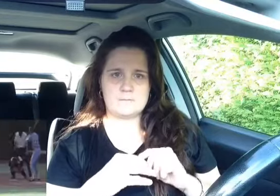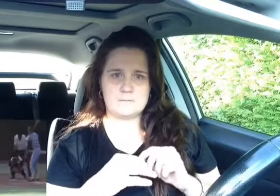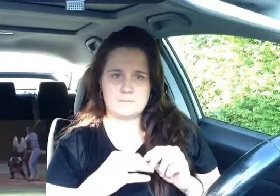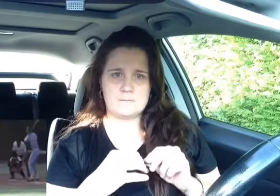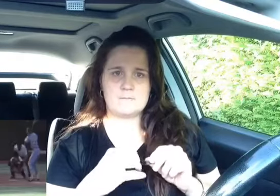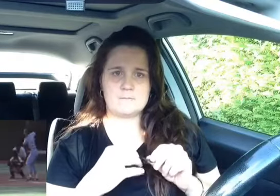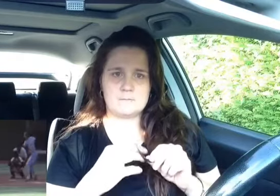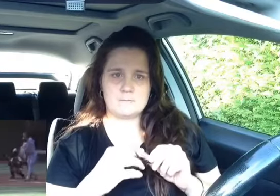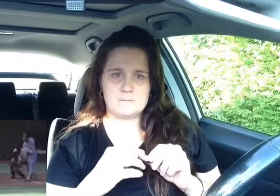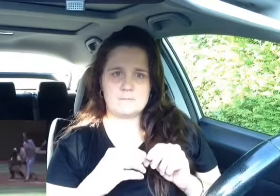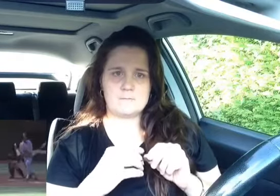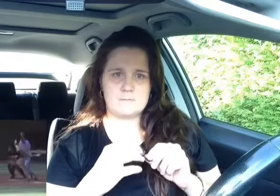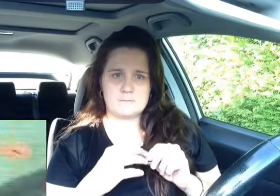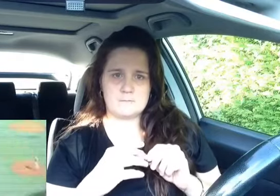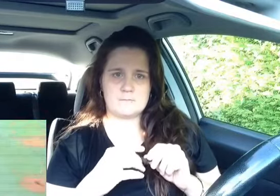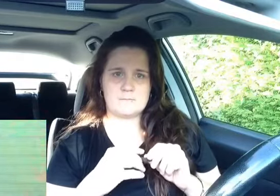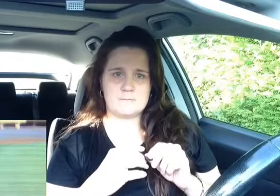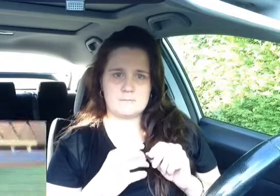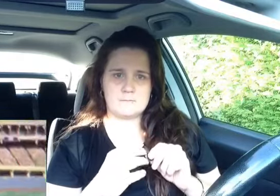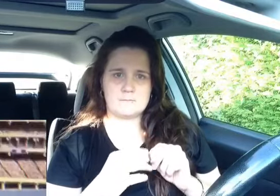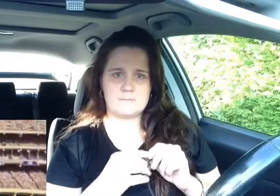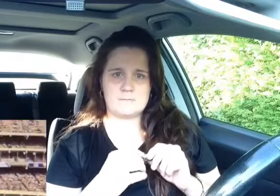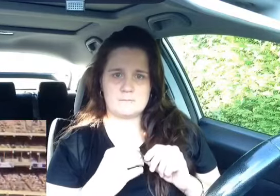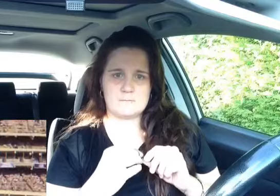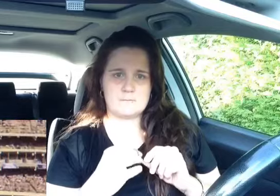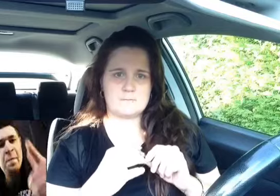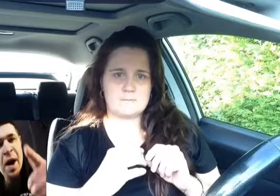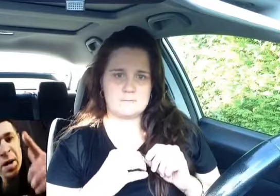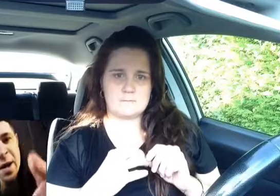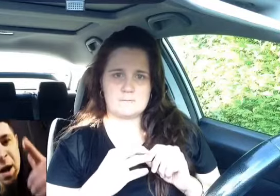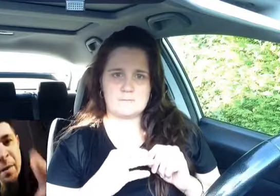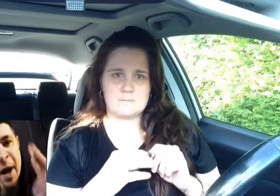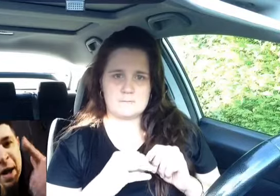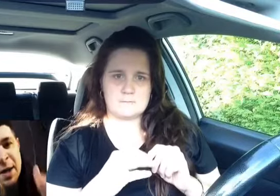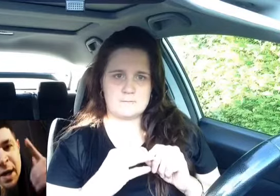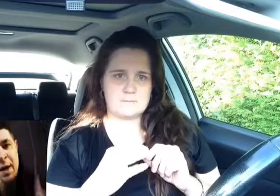in session so you can stop guessing who the fuck i think it's me you